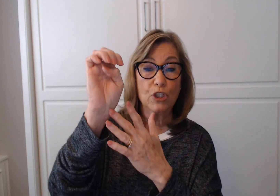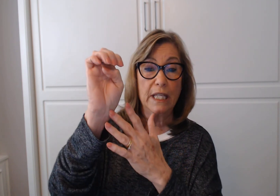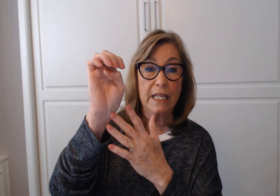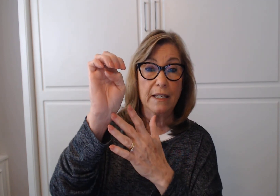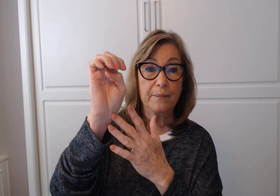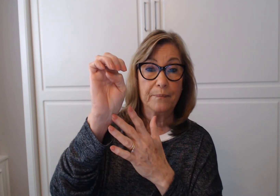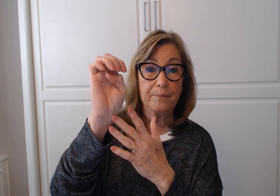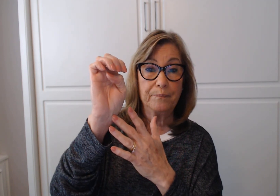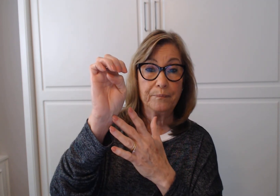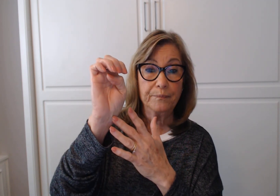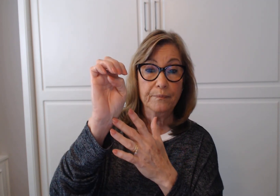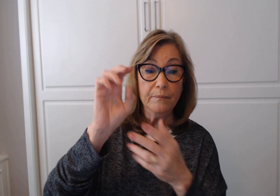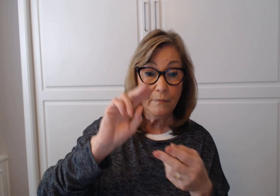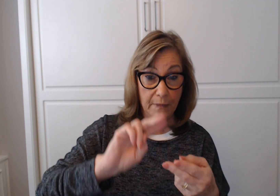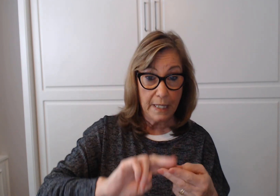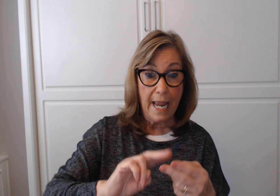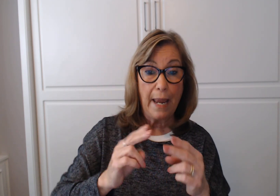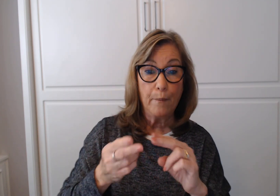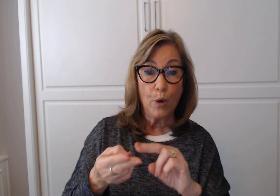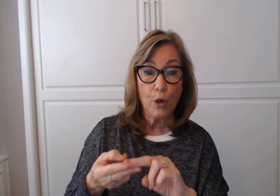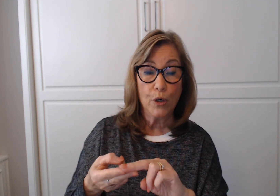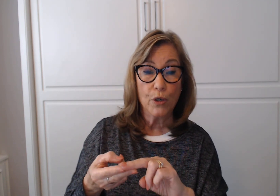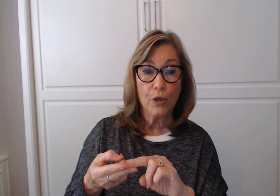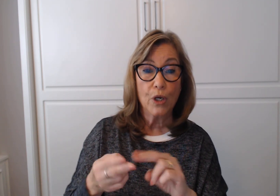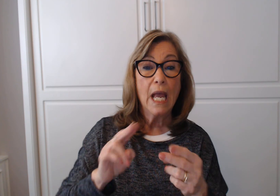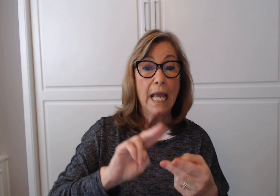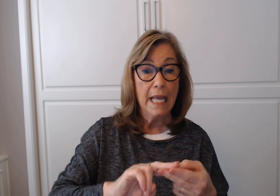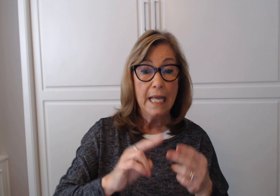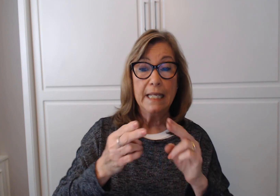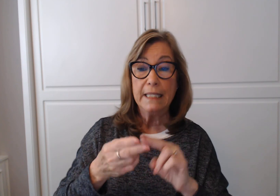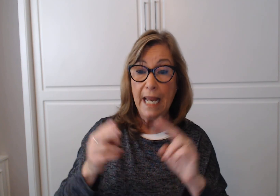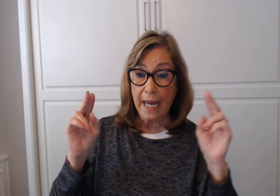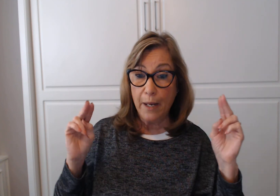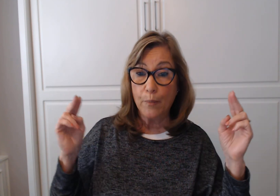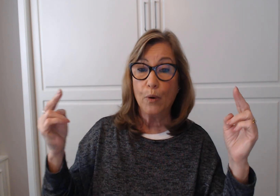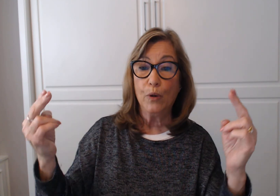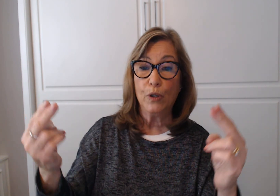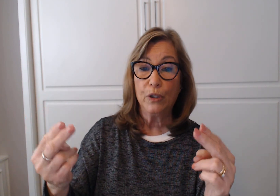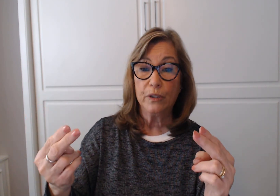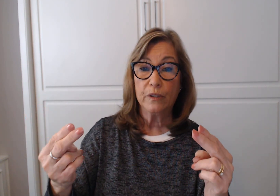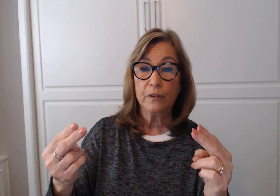Neighbor. Neighborhood. Around.